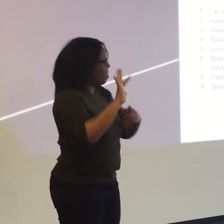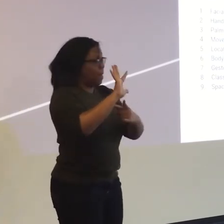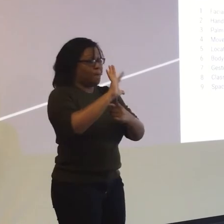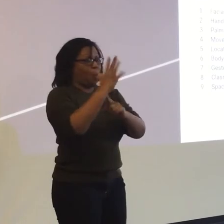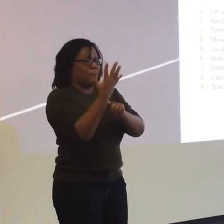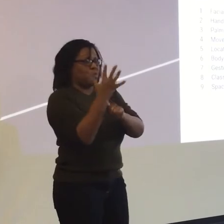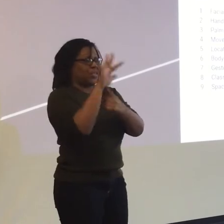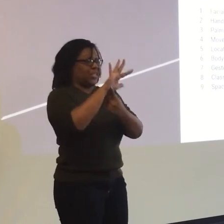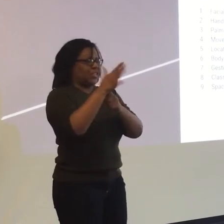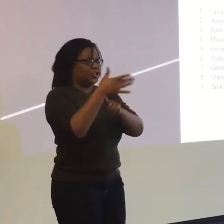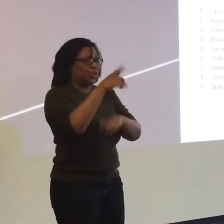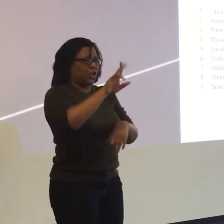The palm orientation.